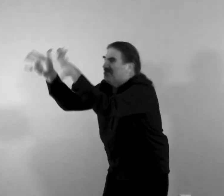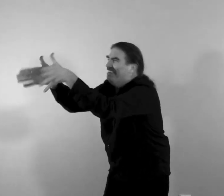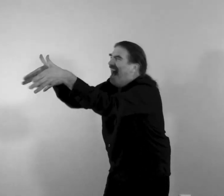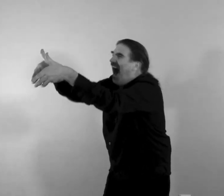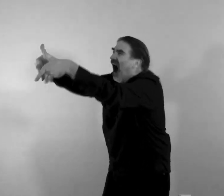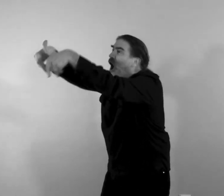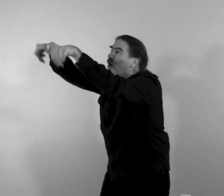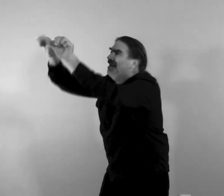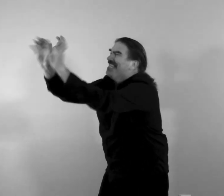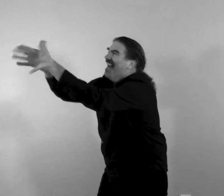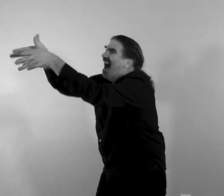bible